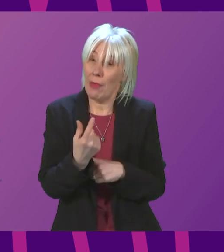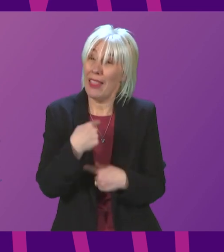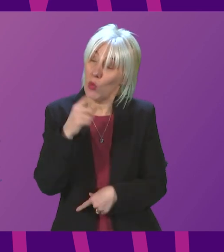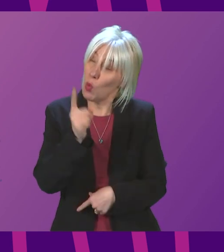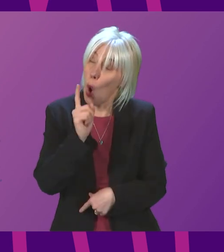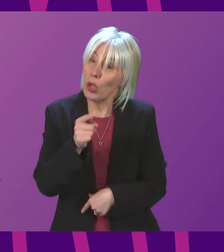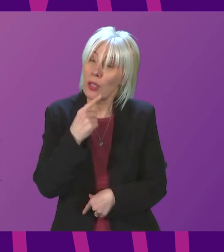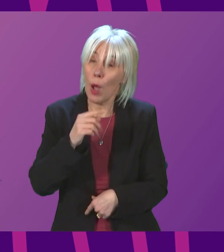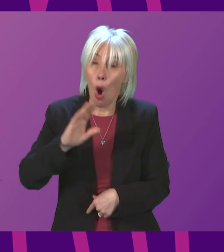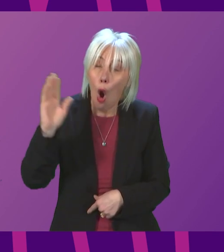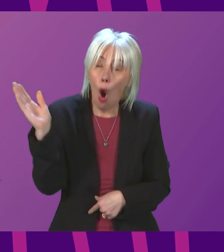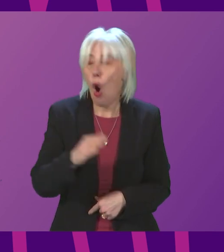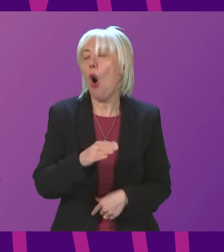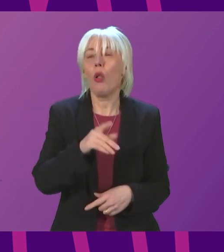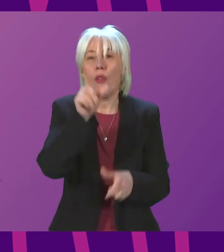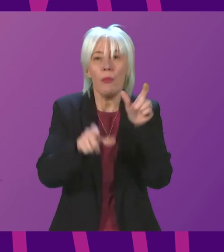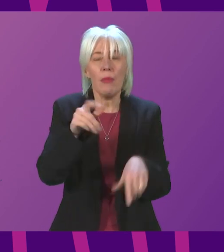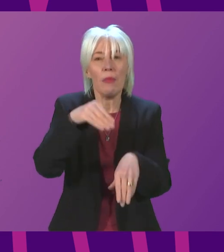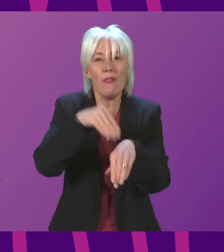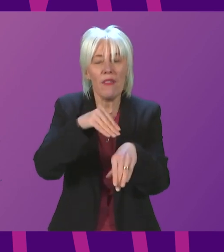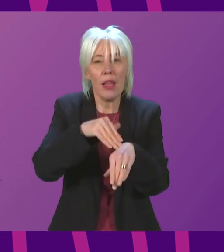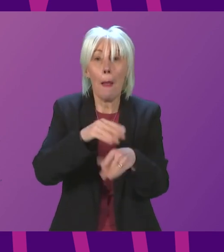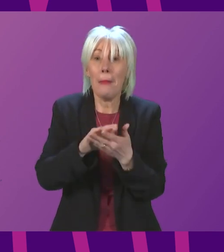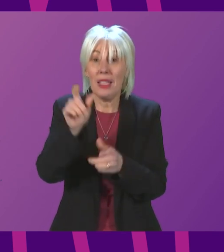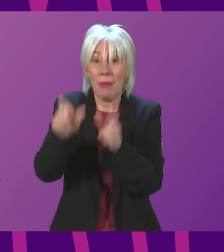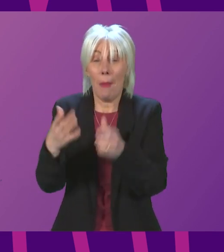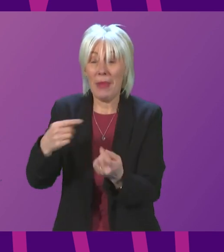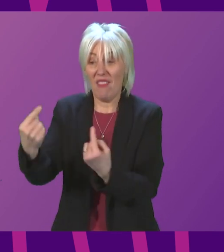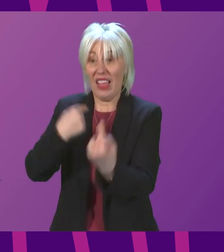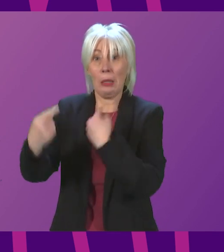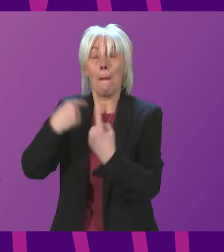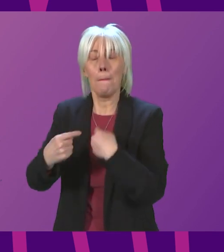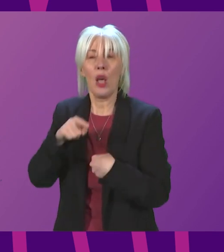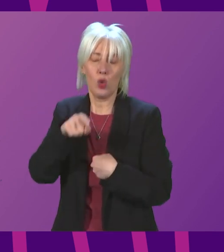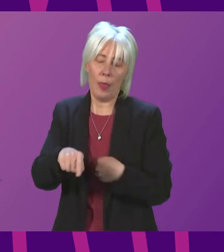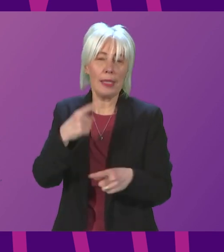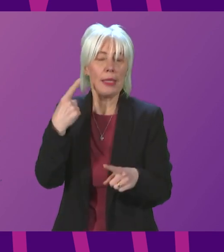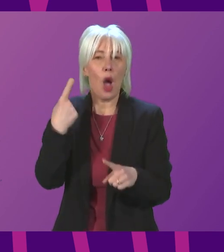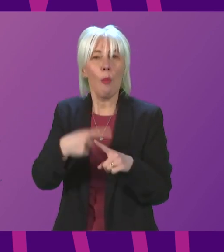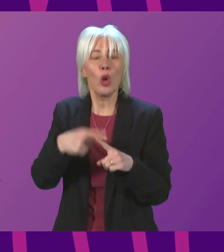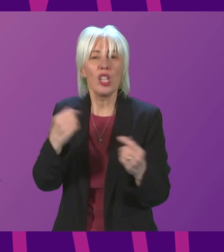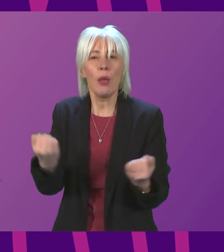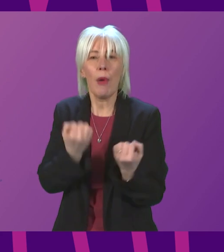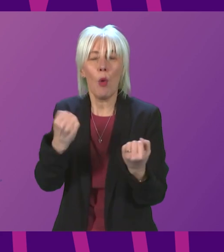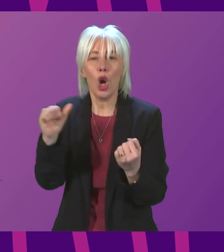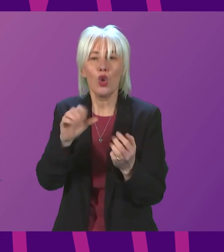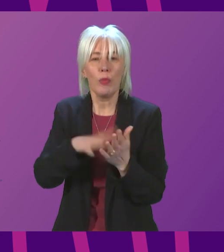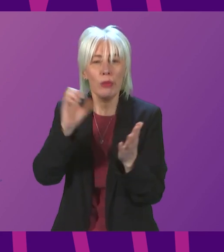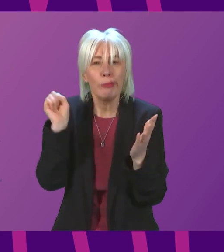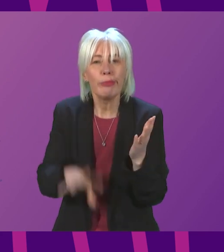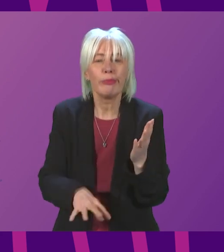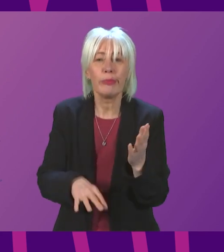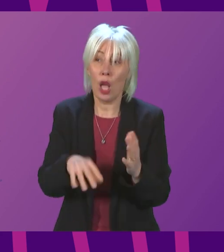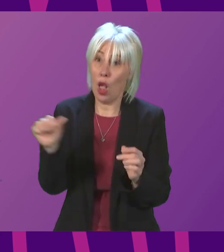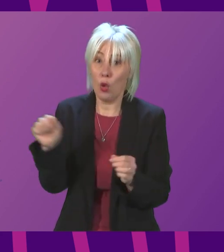those re-offences is a victim of that crime. So will this particular emergency power be ditched? No least as a token of